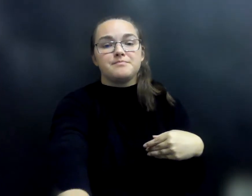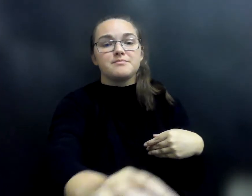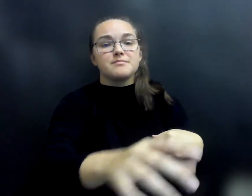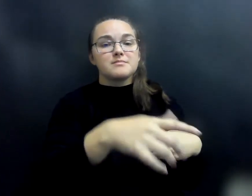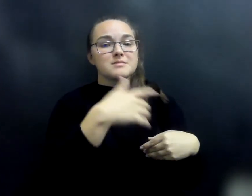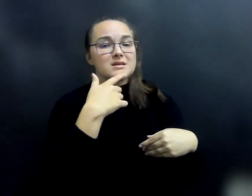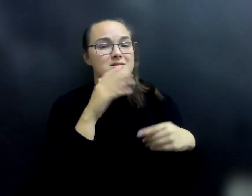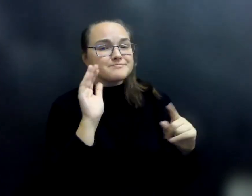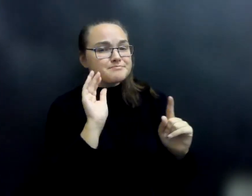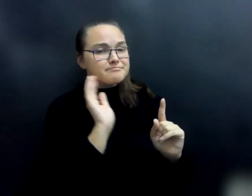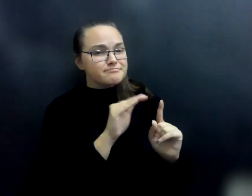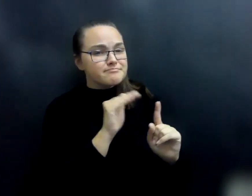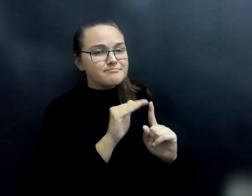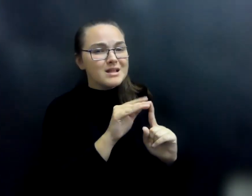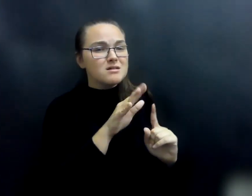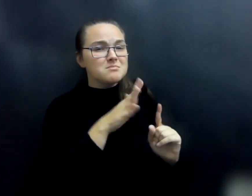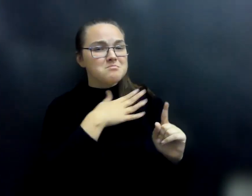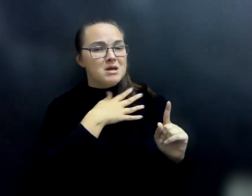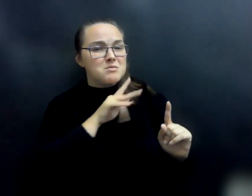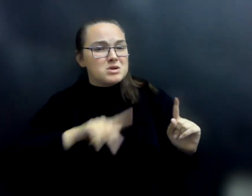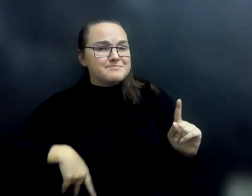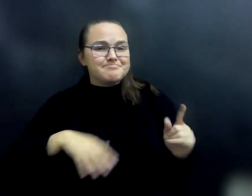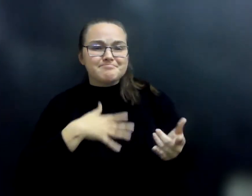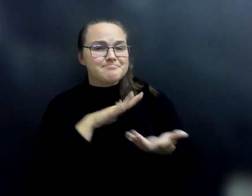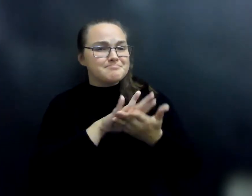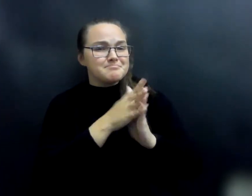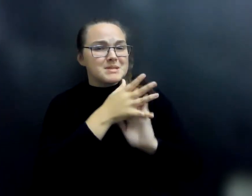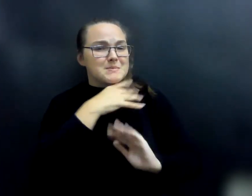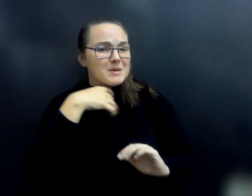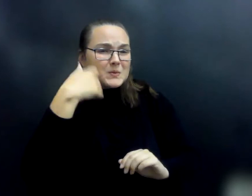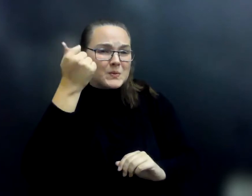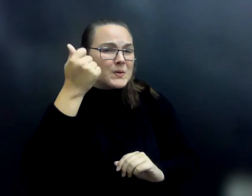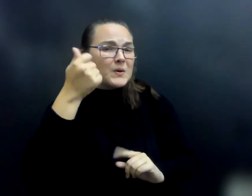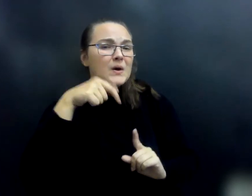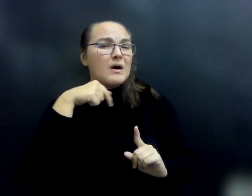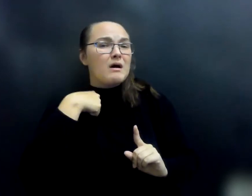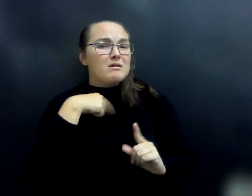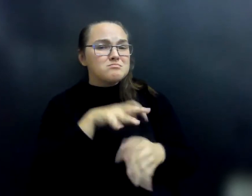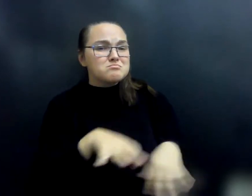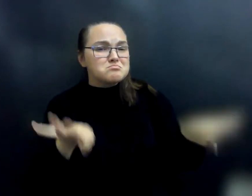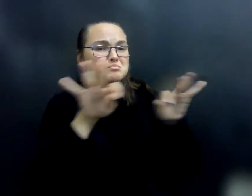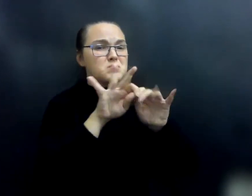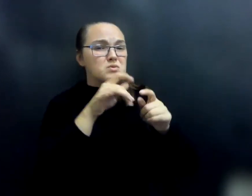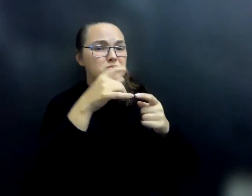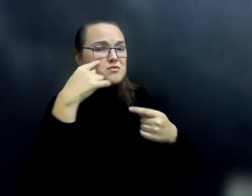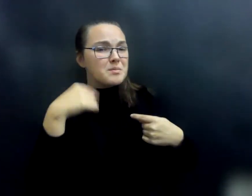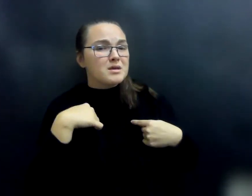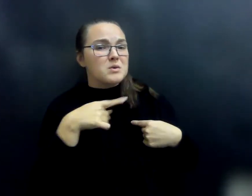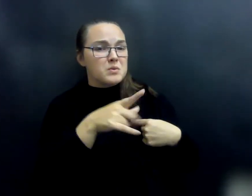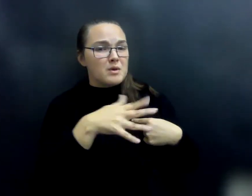turned to his son and said, my prince, I am old and it is important to me that you have a family of your